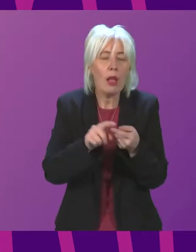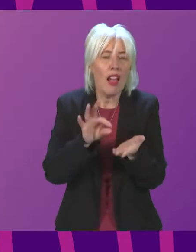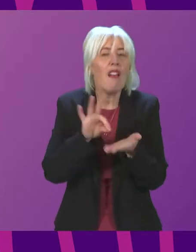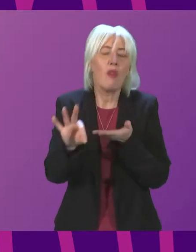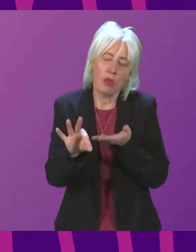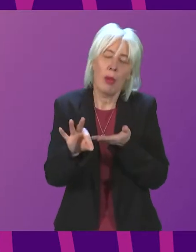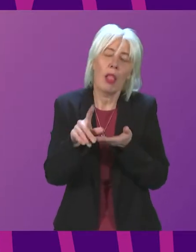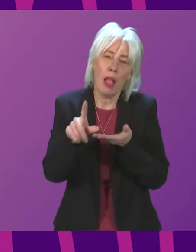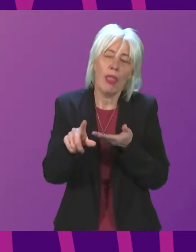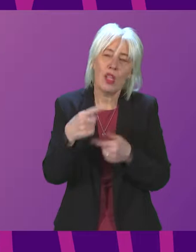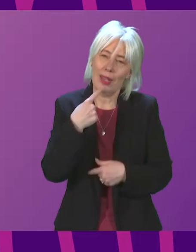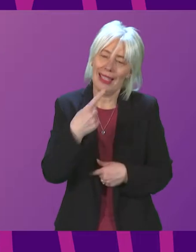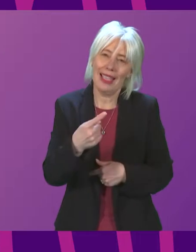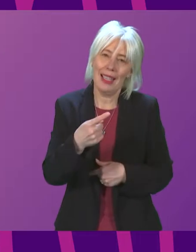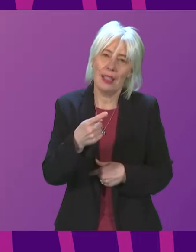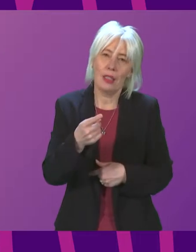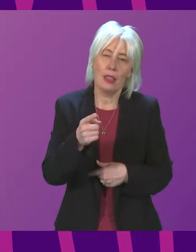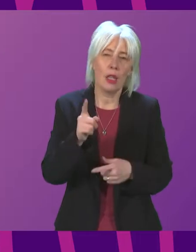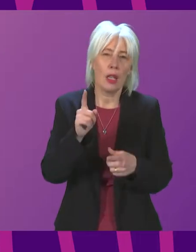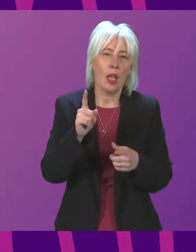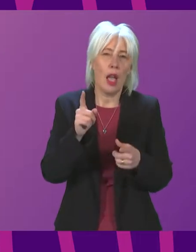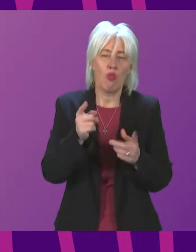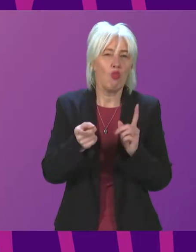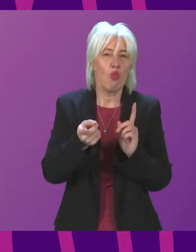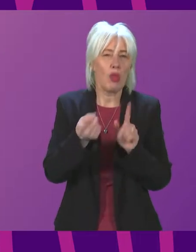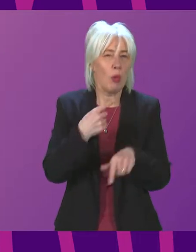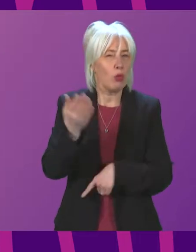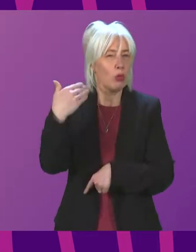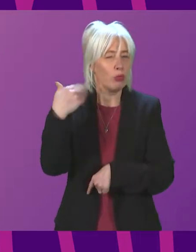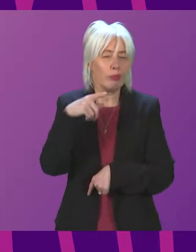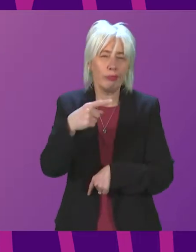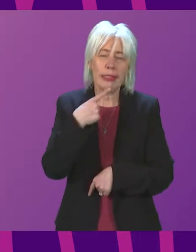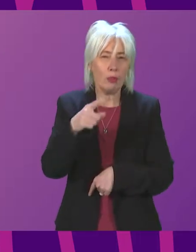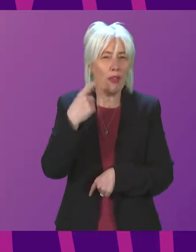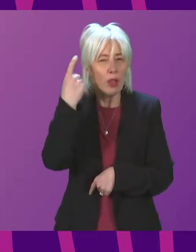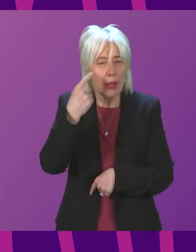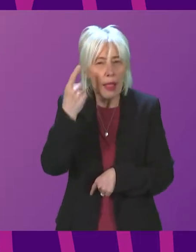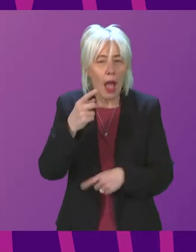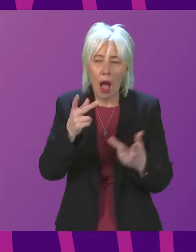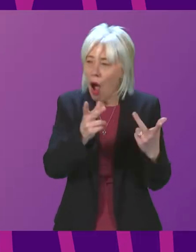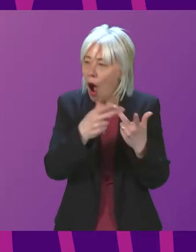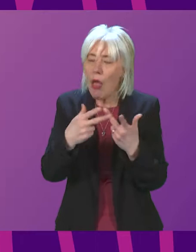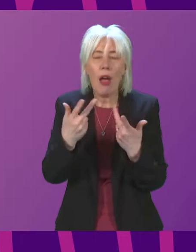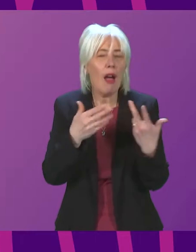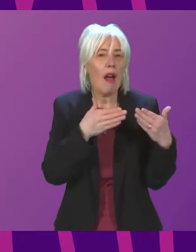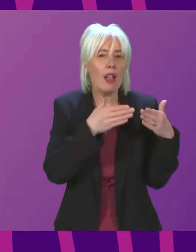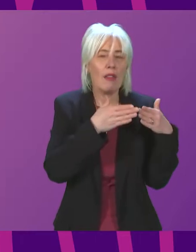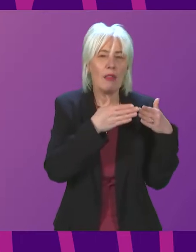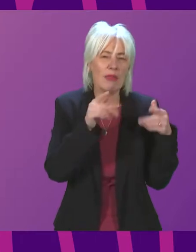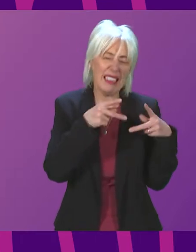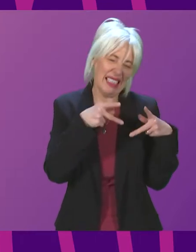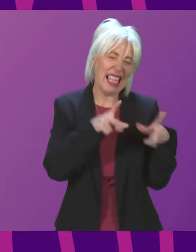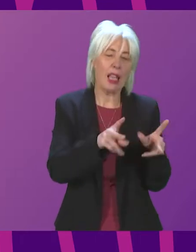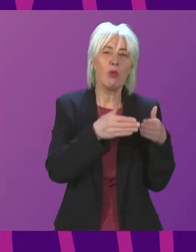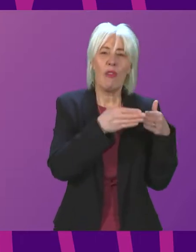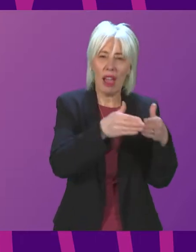I think this was the point I made to Ms Grant and my response to her. This includes of course though the consideration of freight vessels for use on both the CalMAC and